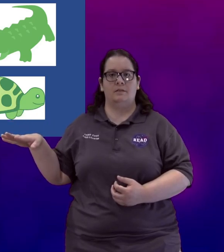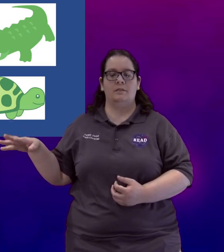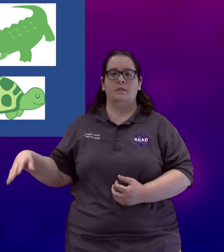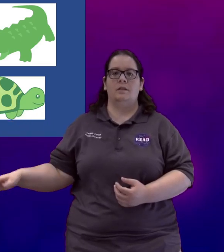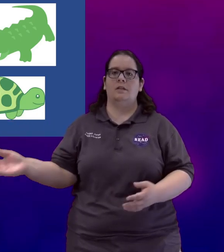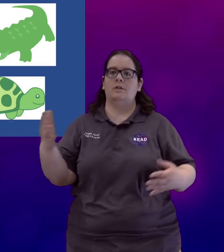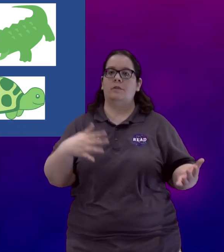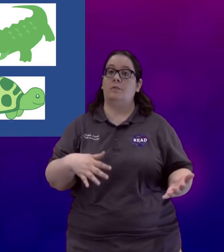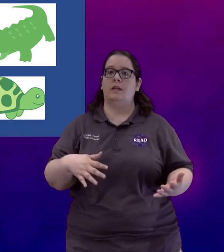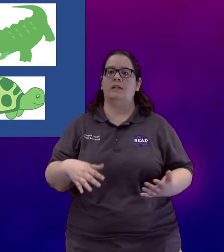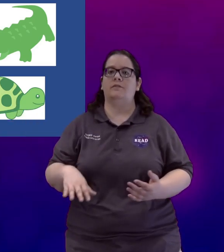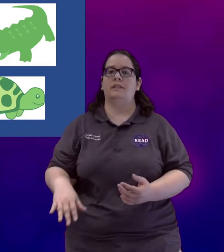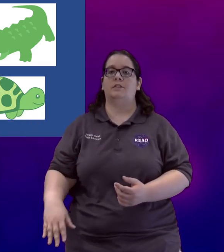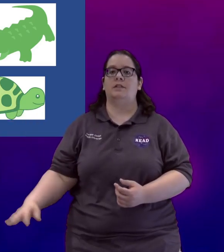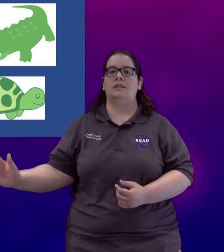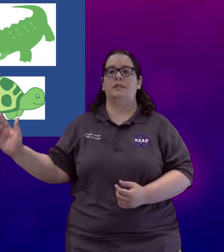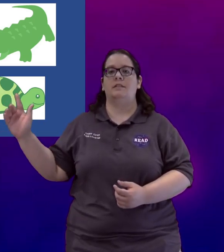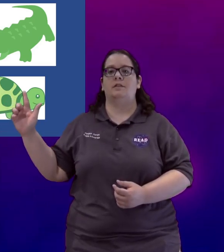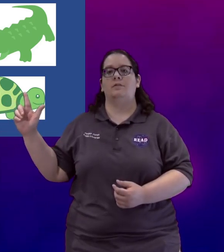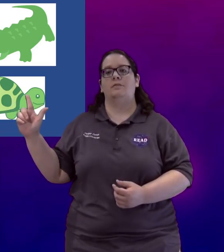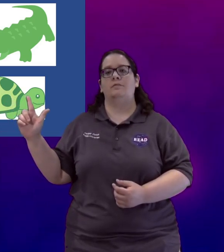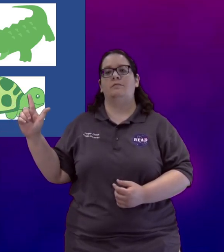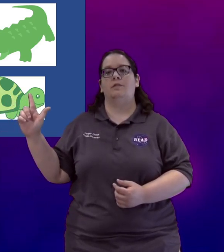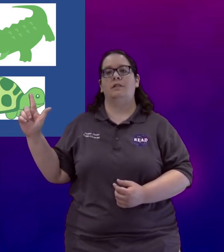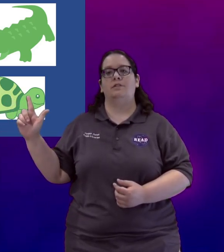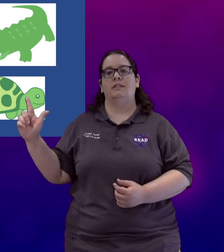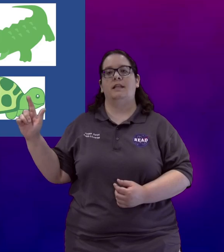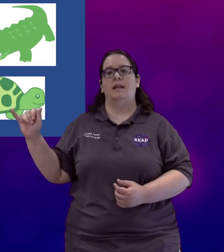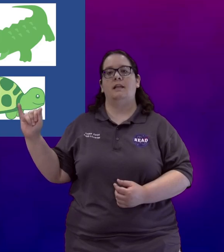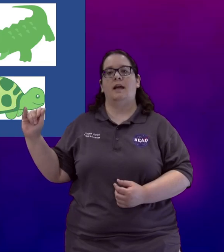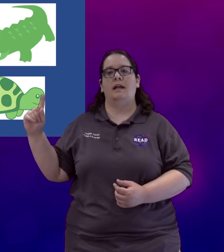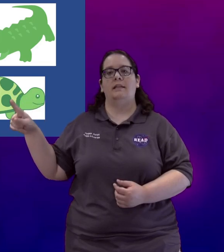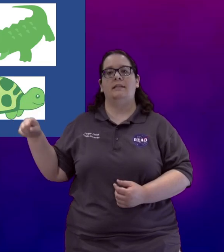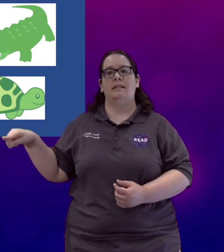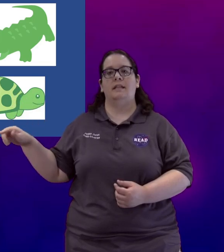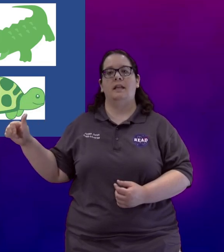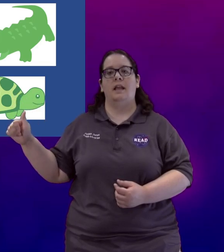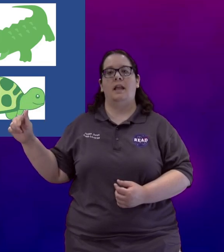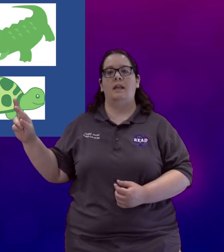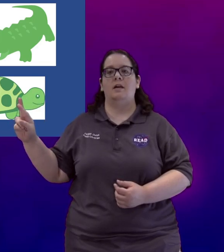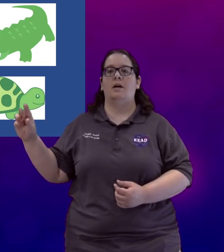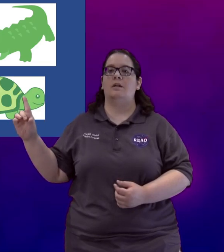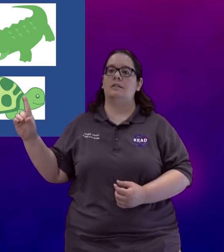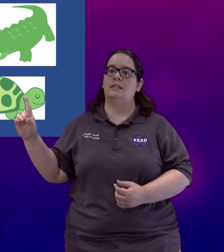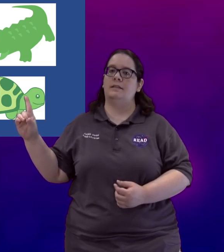along with what kind of lizard it is. So mostly you'll just see l-i-z-a-r-d.